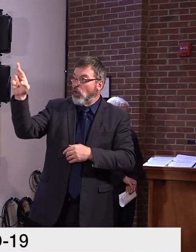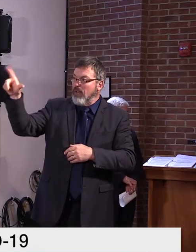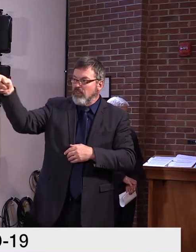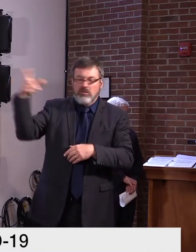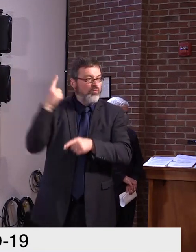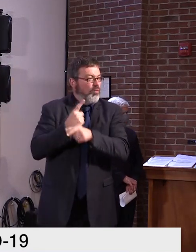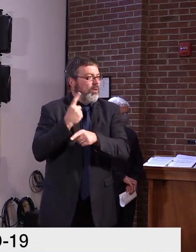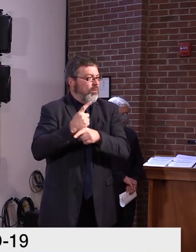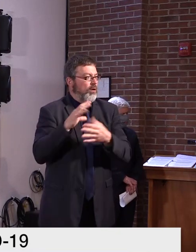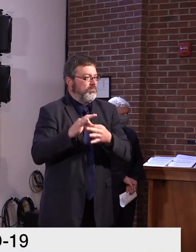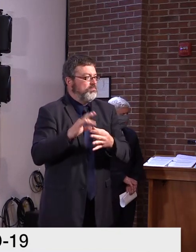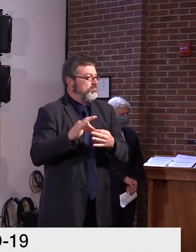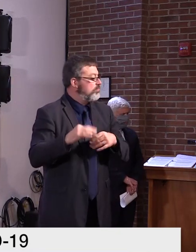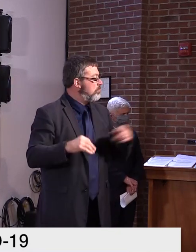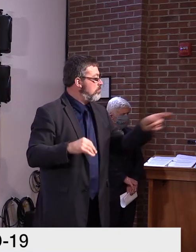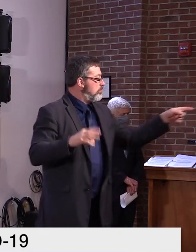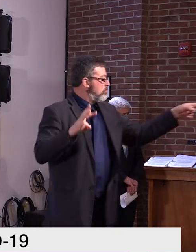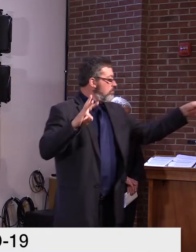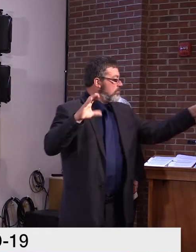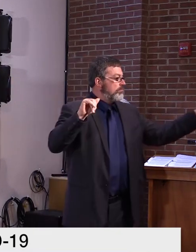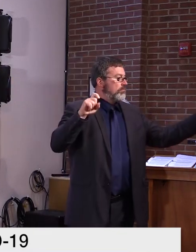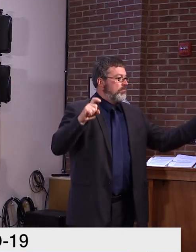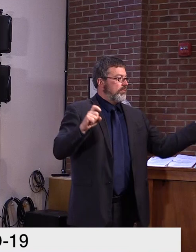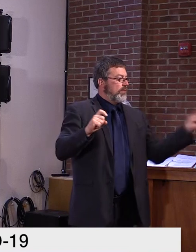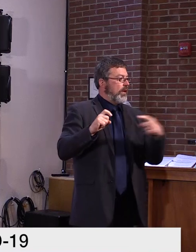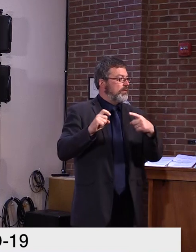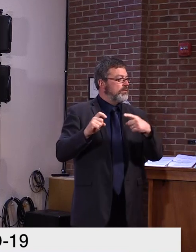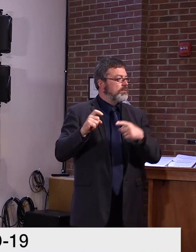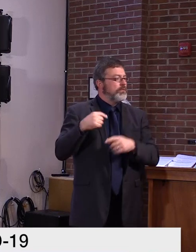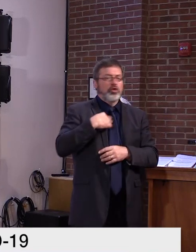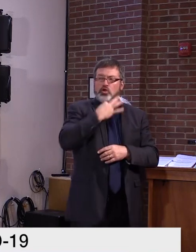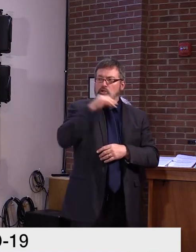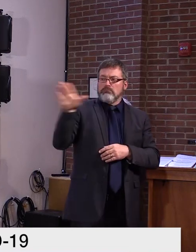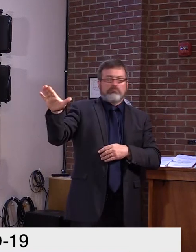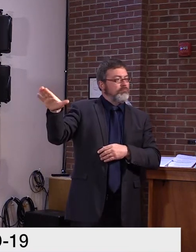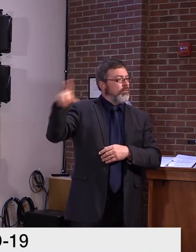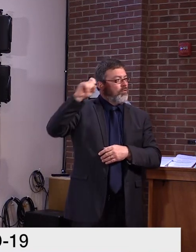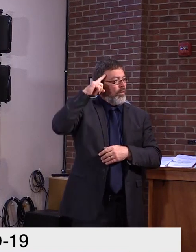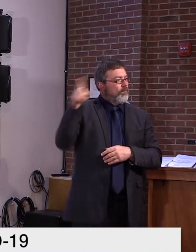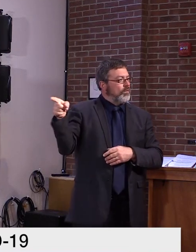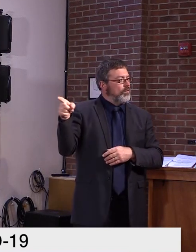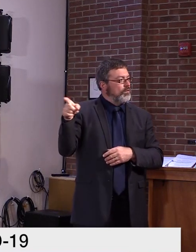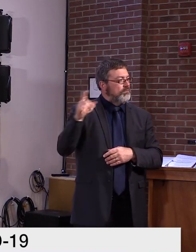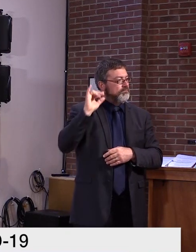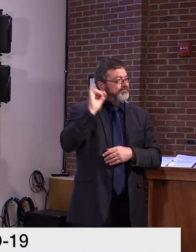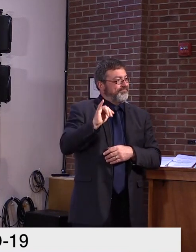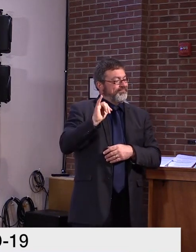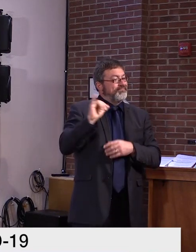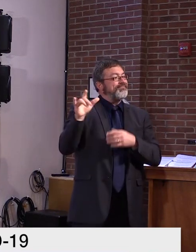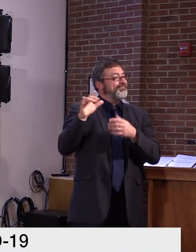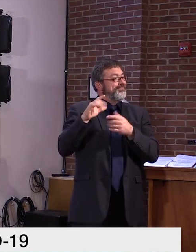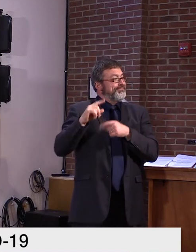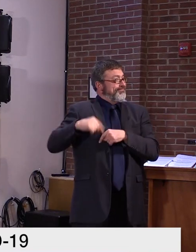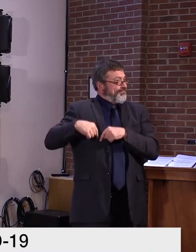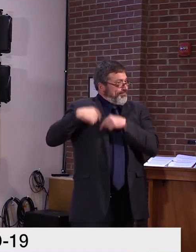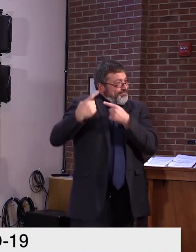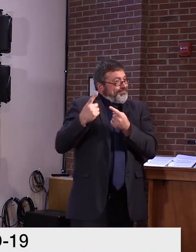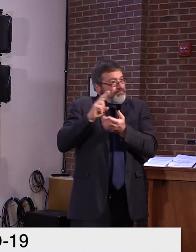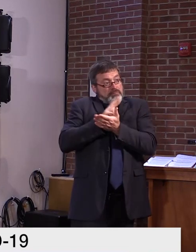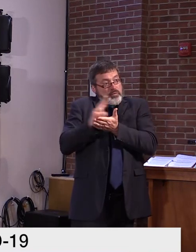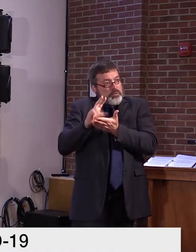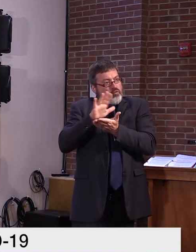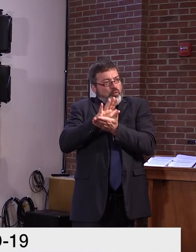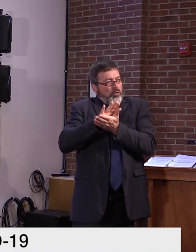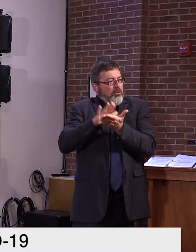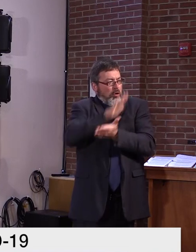uh, governor, you also mentioned that, uh, we're about two weeks in since some of the students have come back. When, if we continue to see this, this